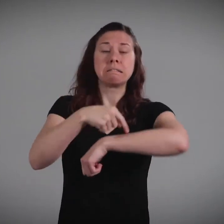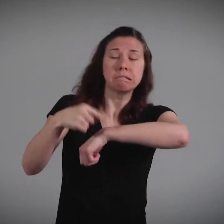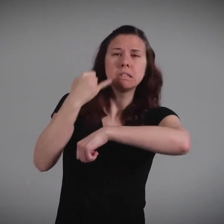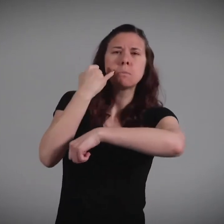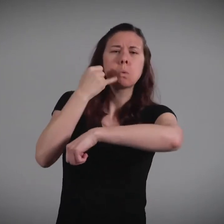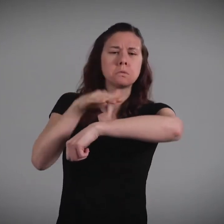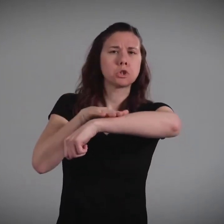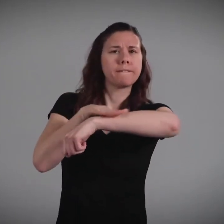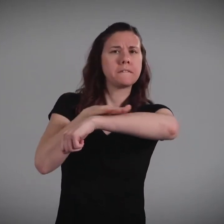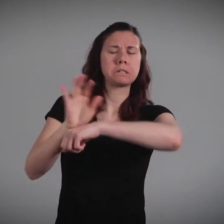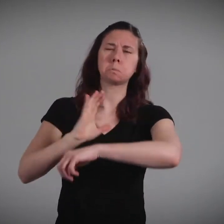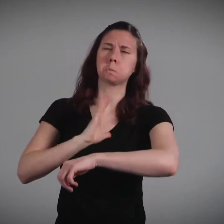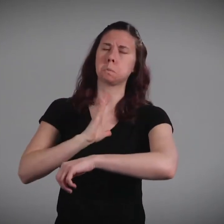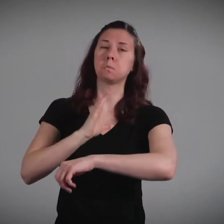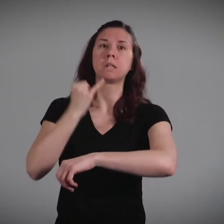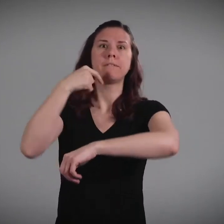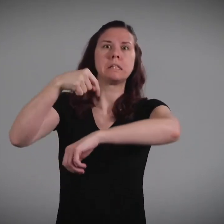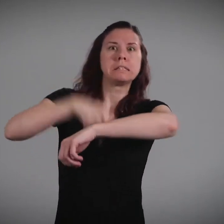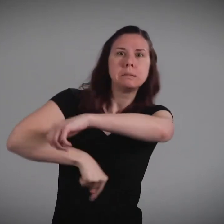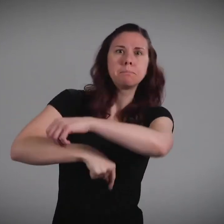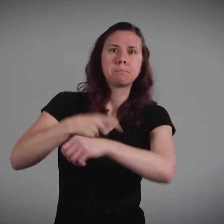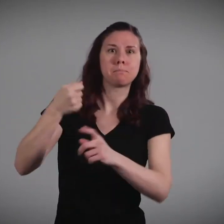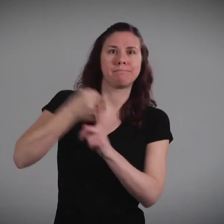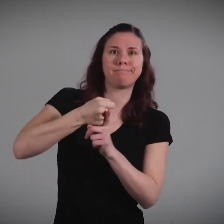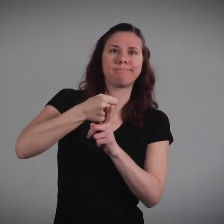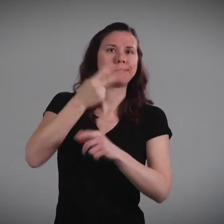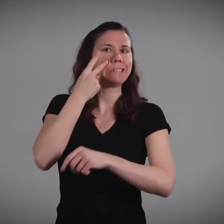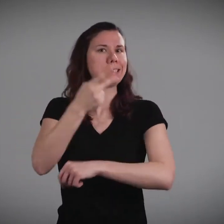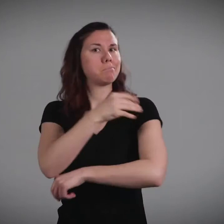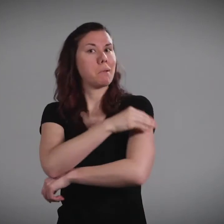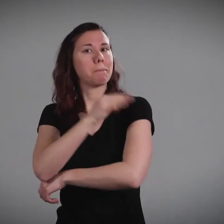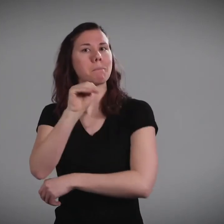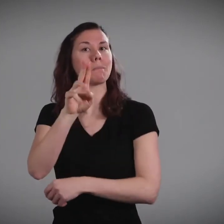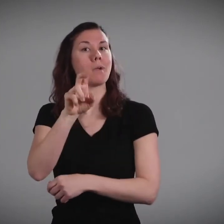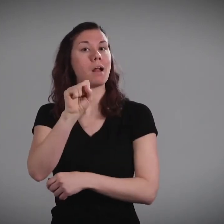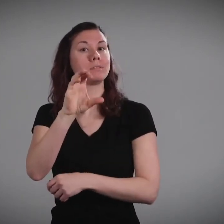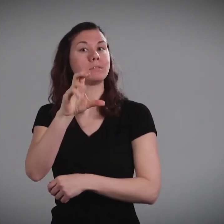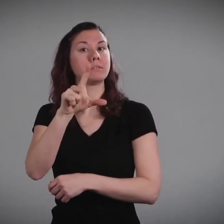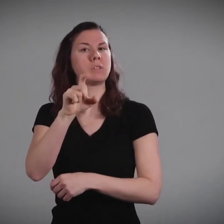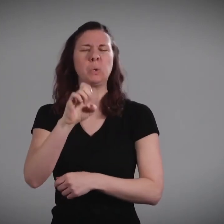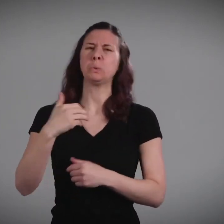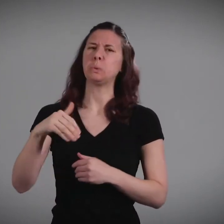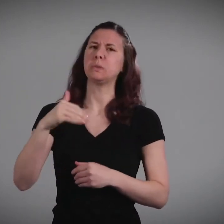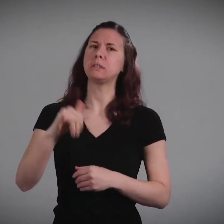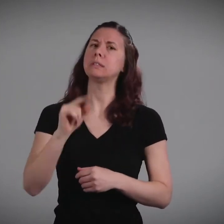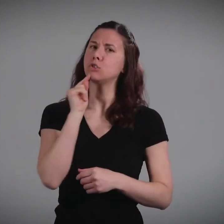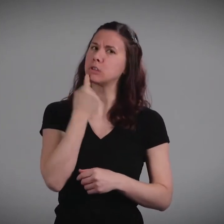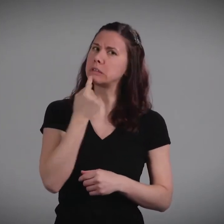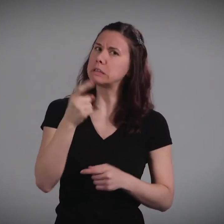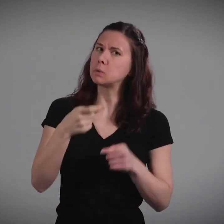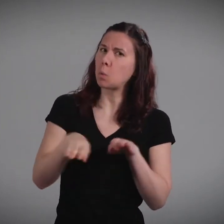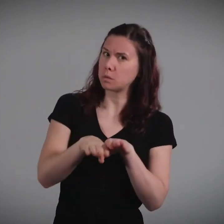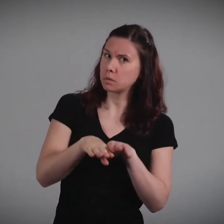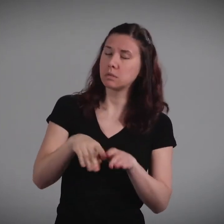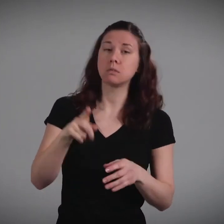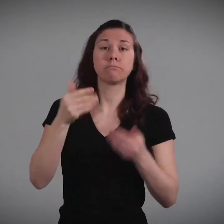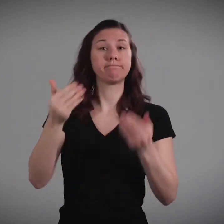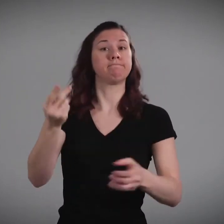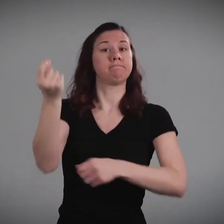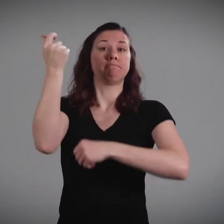If the cut is shallow just on the surface of your skin that isn't very serious, but if it's deep and even goes into the muscle that is serious